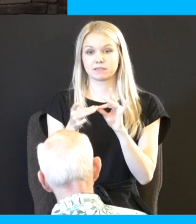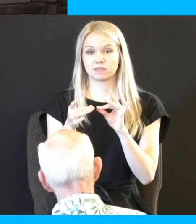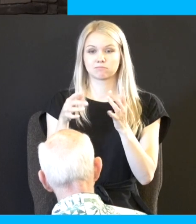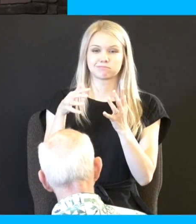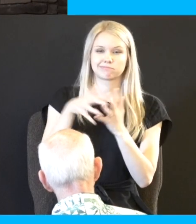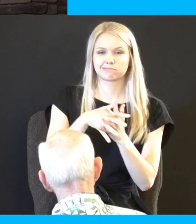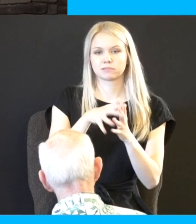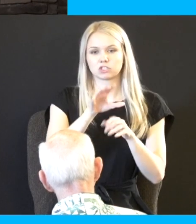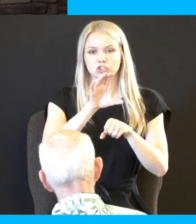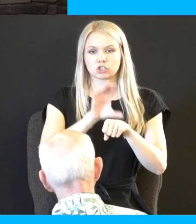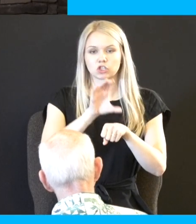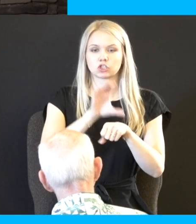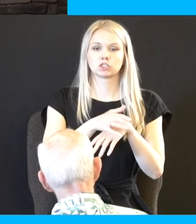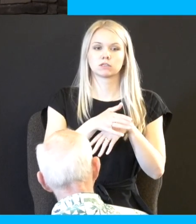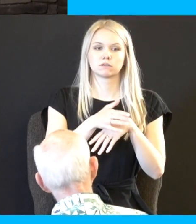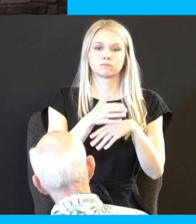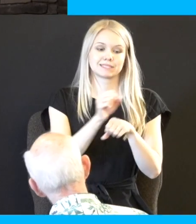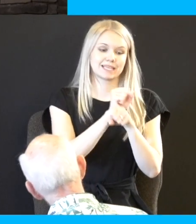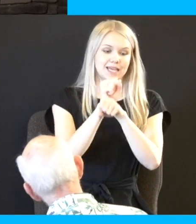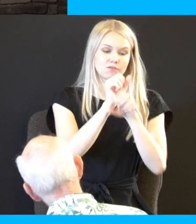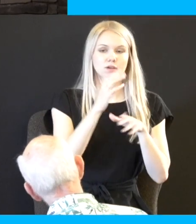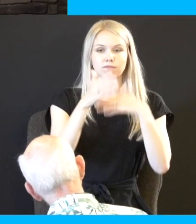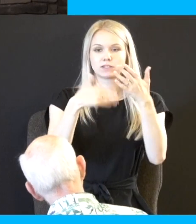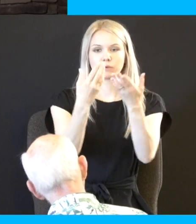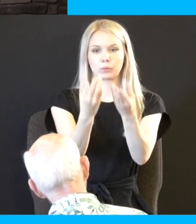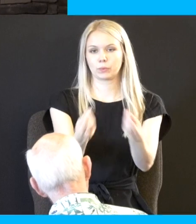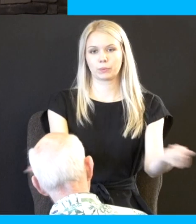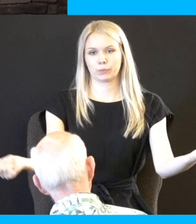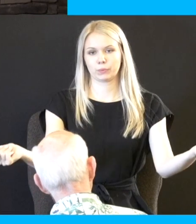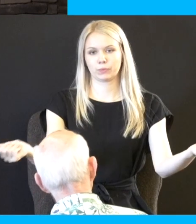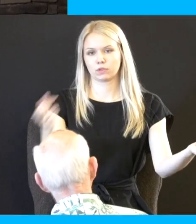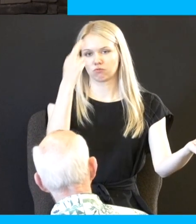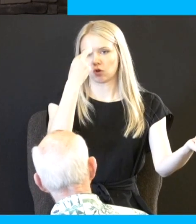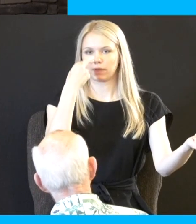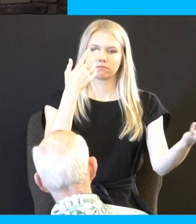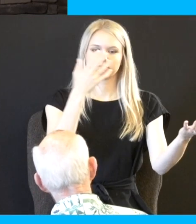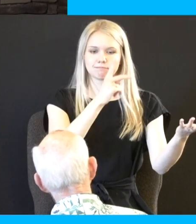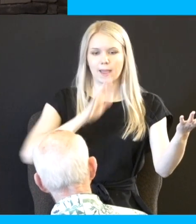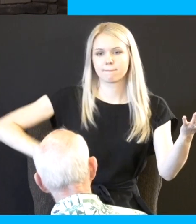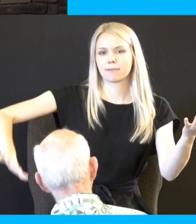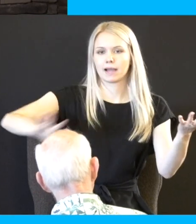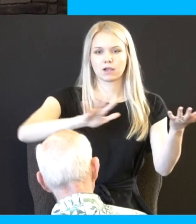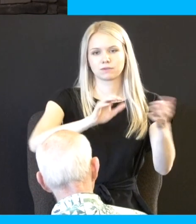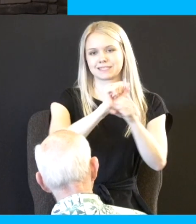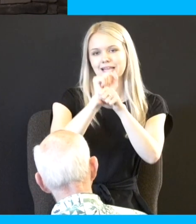slavery again eventually was eradicated and dying out in the Roman Empire. What happened was the hearts had to change.